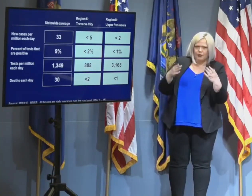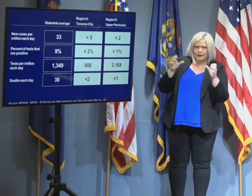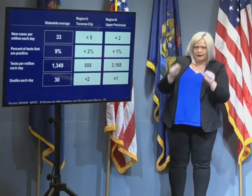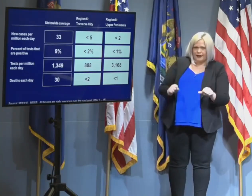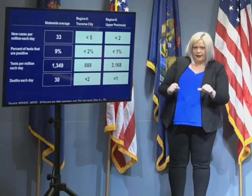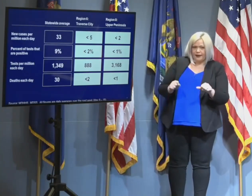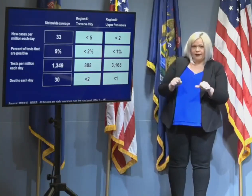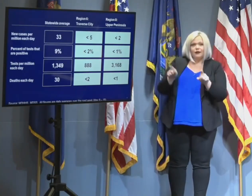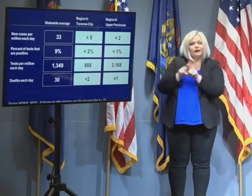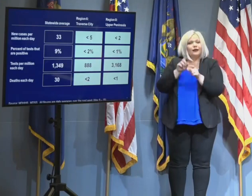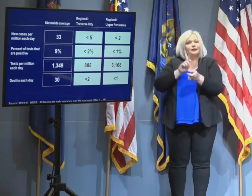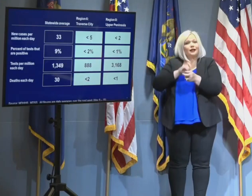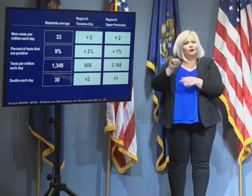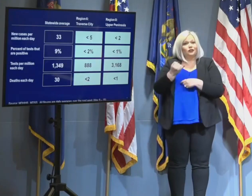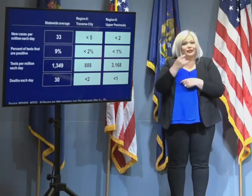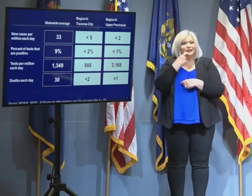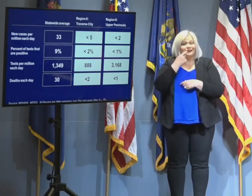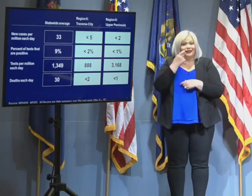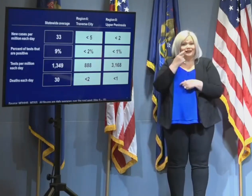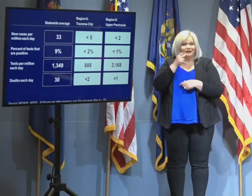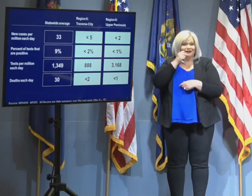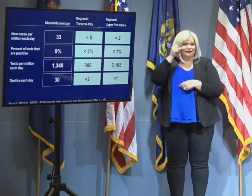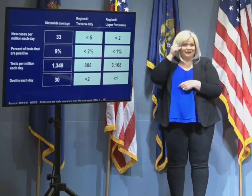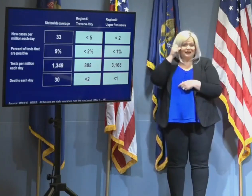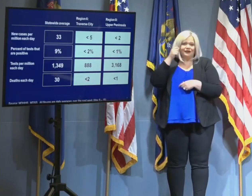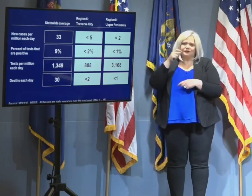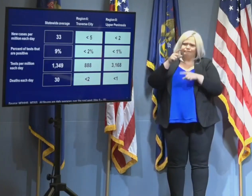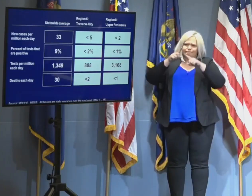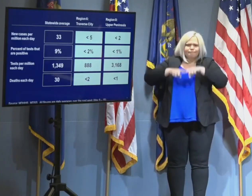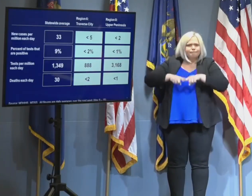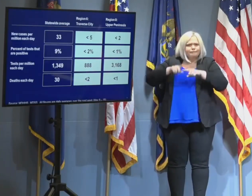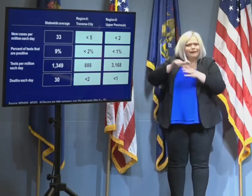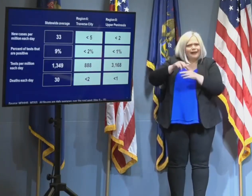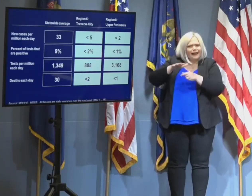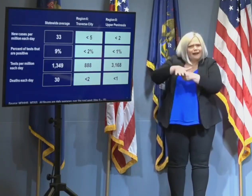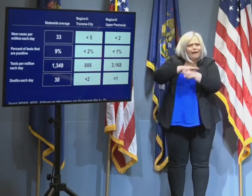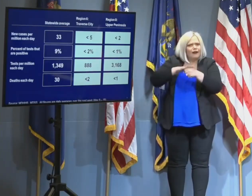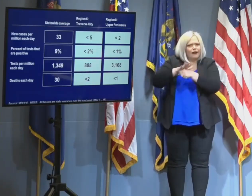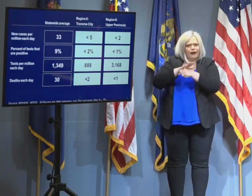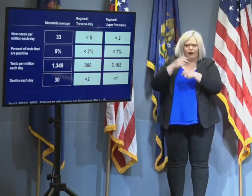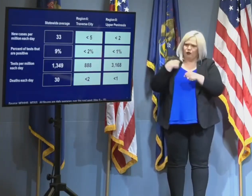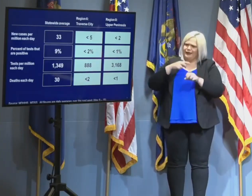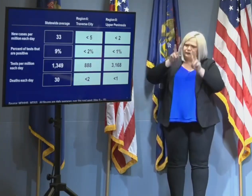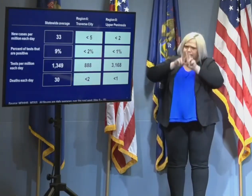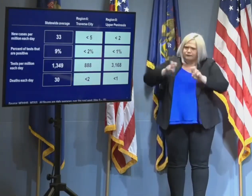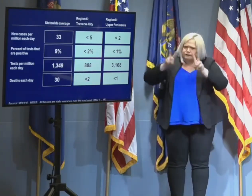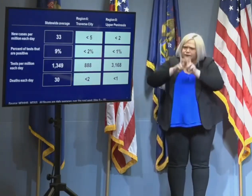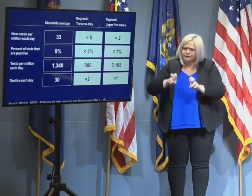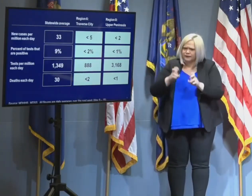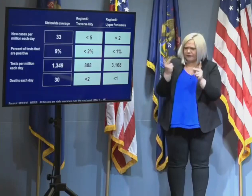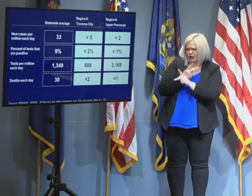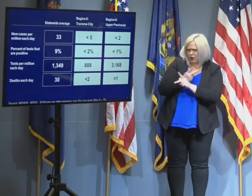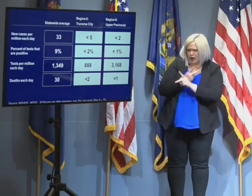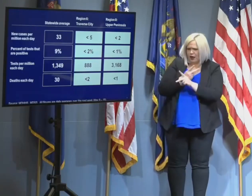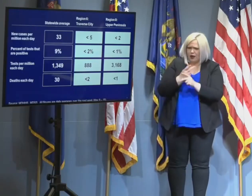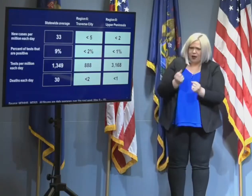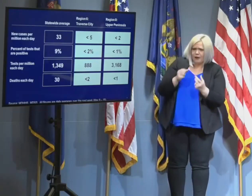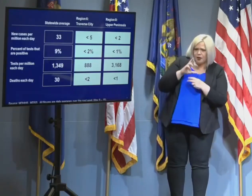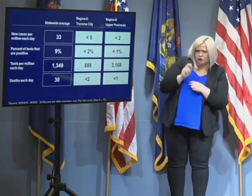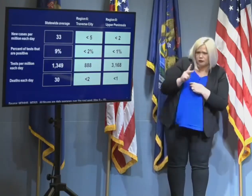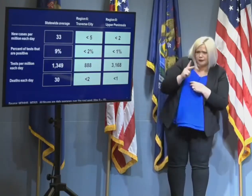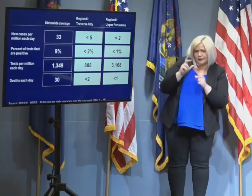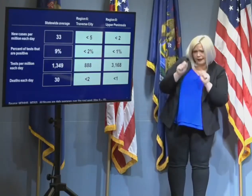And as Dr. J said the other day, context as well. There are a lot of different assessments that go into determining the level of risk risk